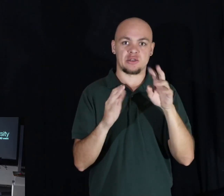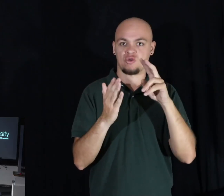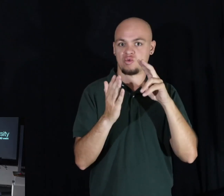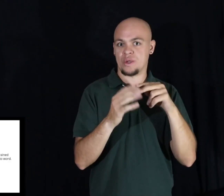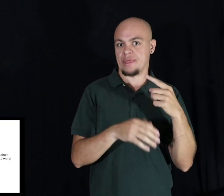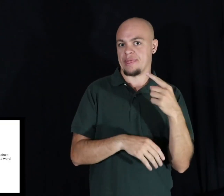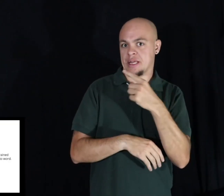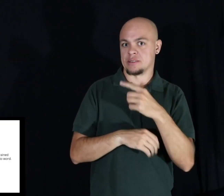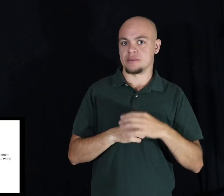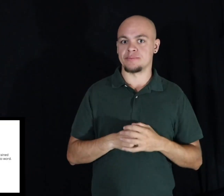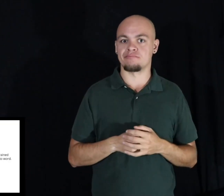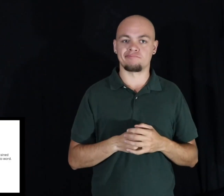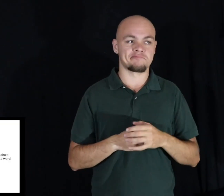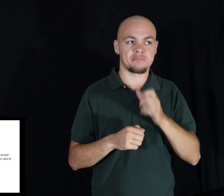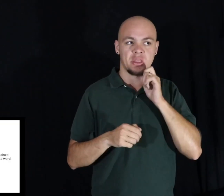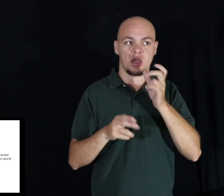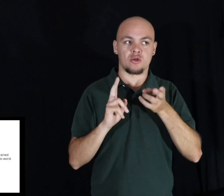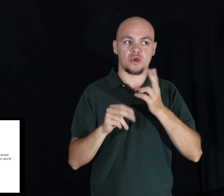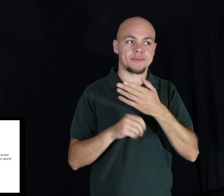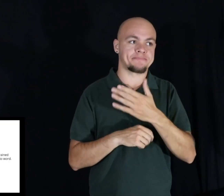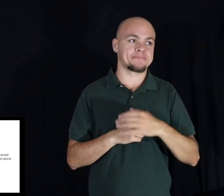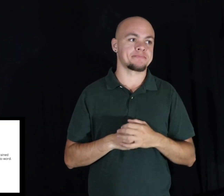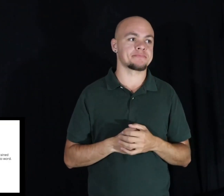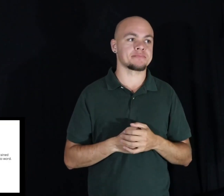take your time, there's no rush, I'm not testing you.